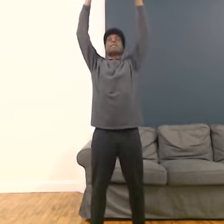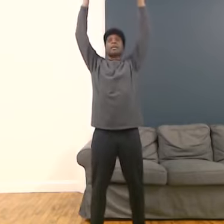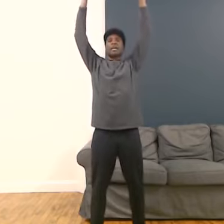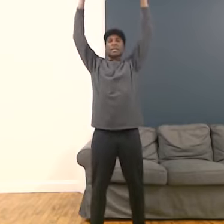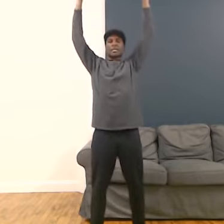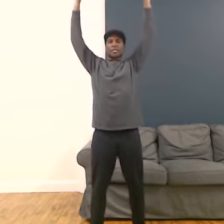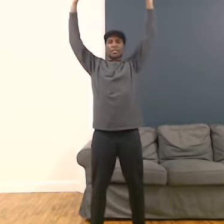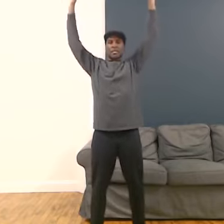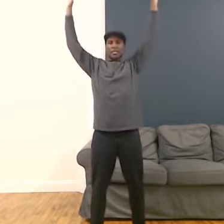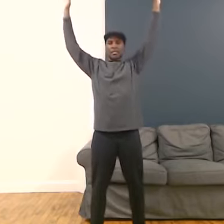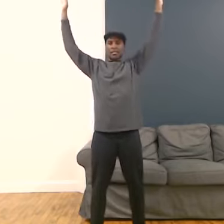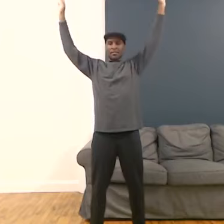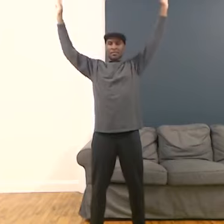And exhale, hands up.